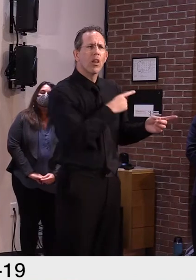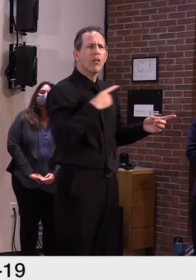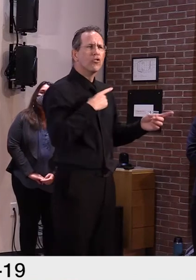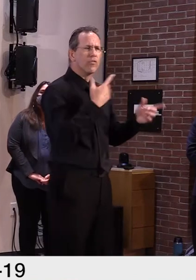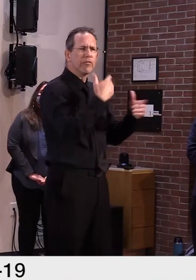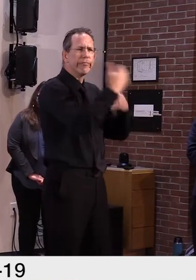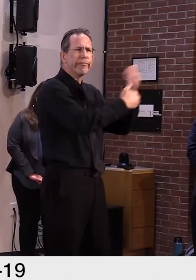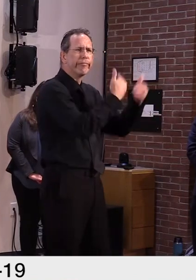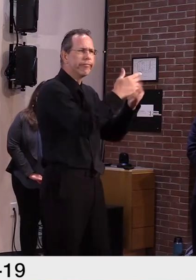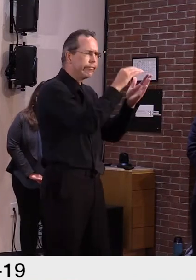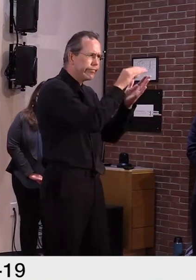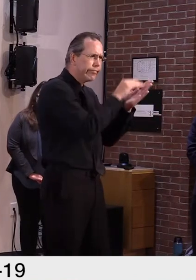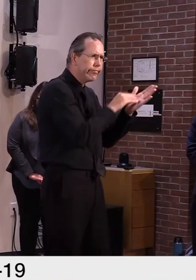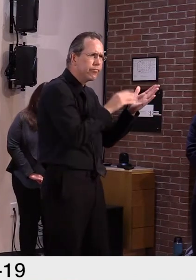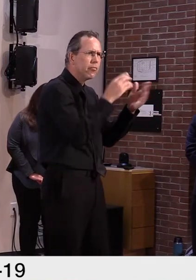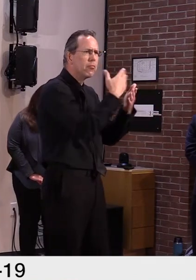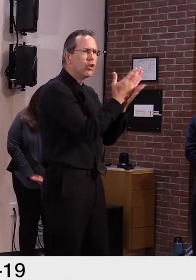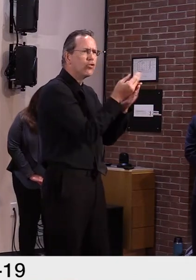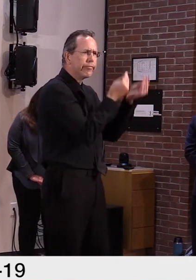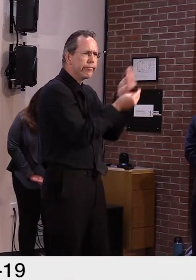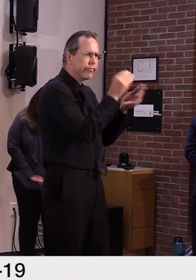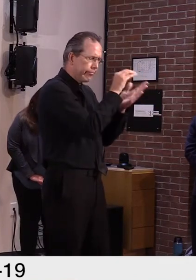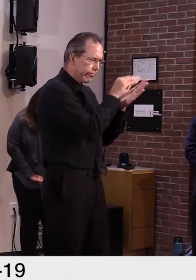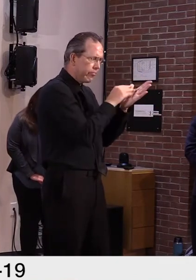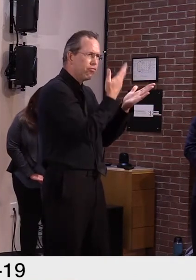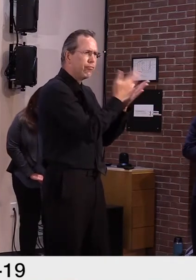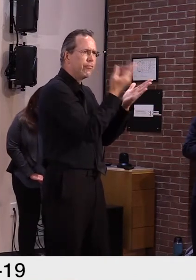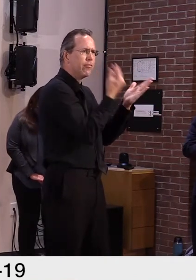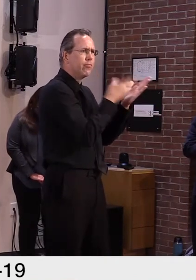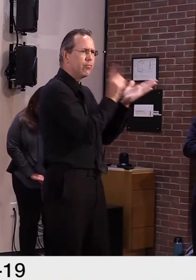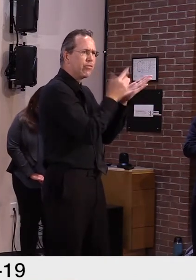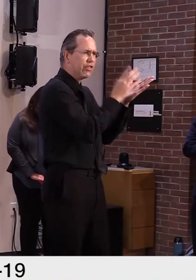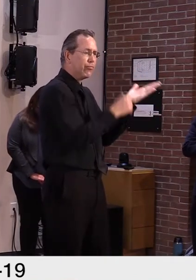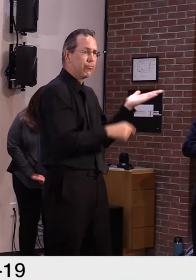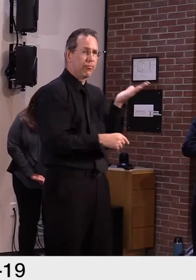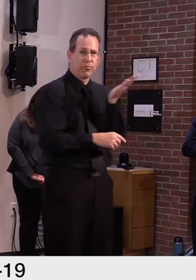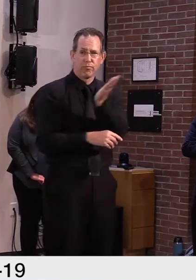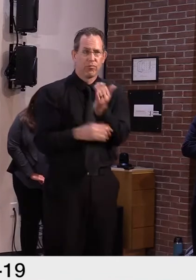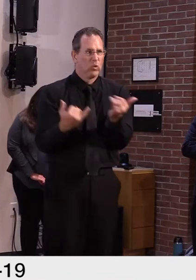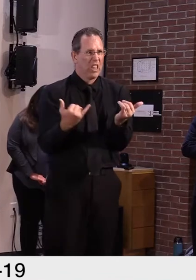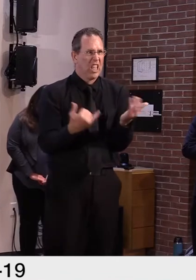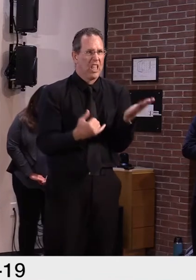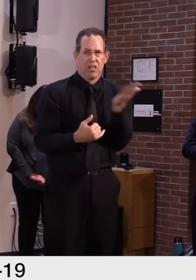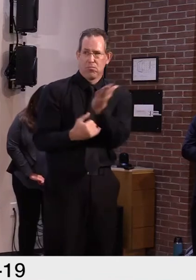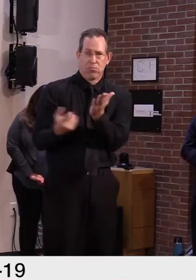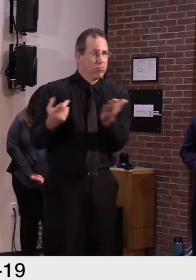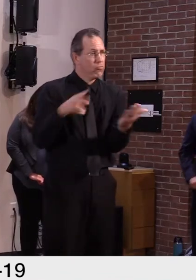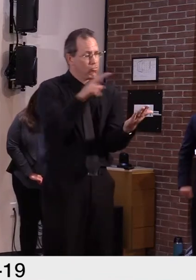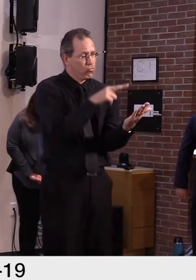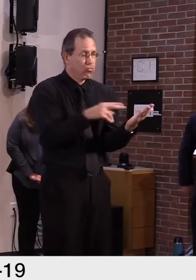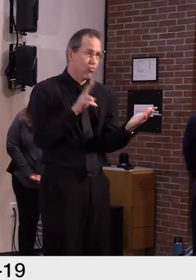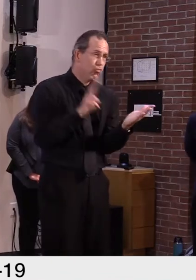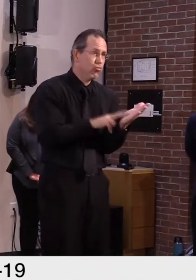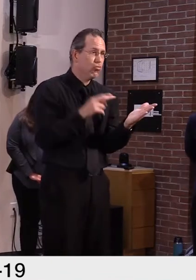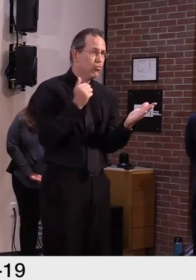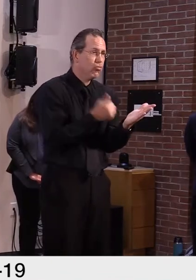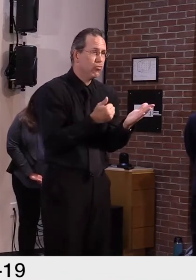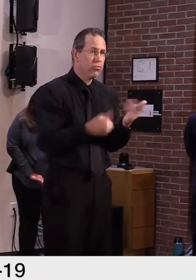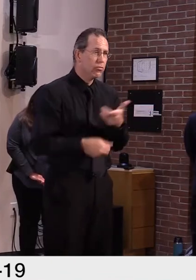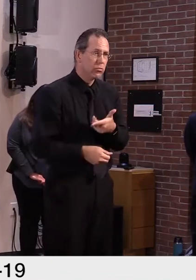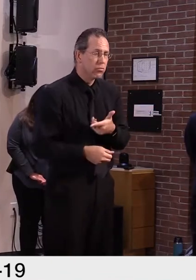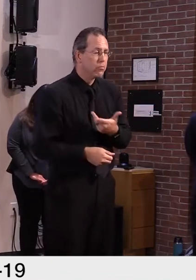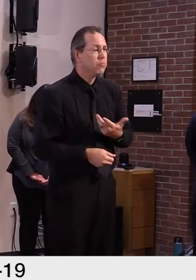they're getting very close to coming to a conclusion. It's in a conference committee at this point in time. So I haven't seen the final bill.